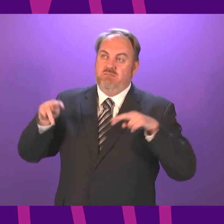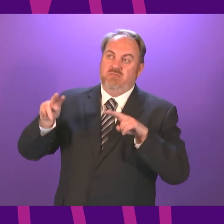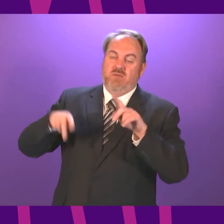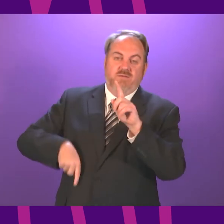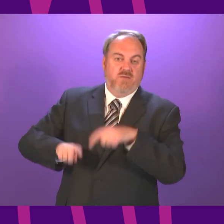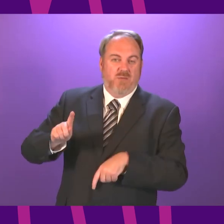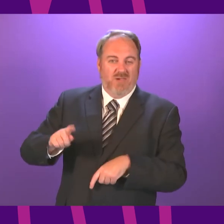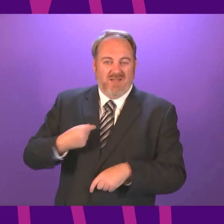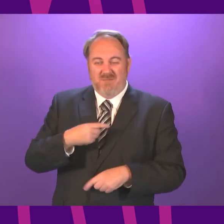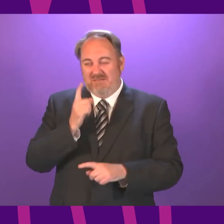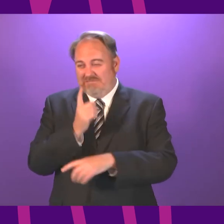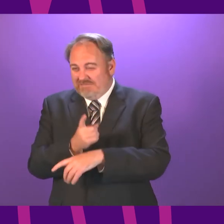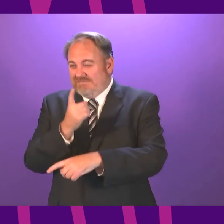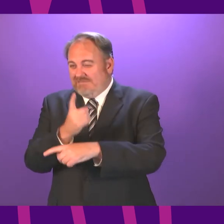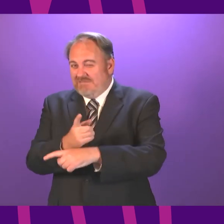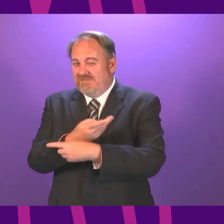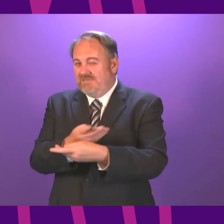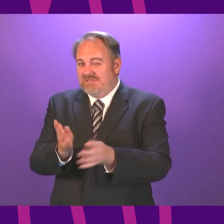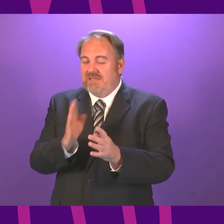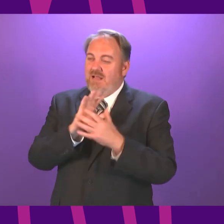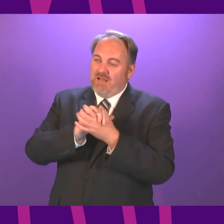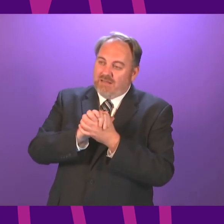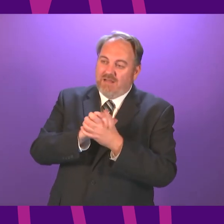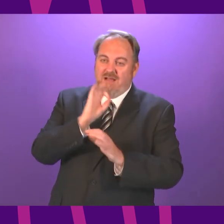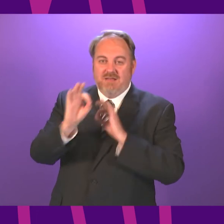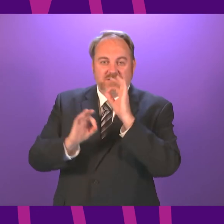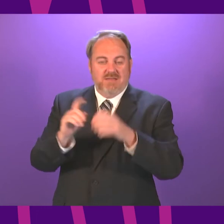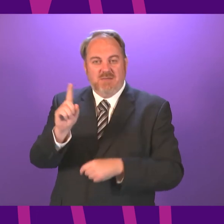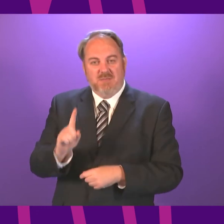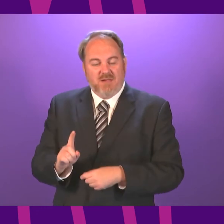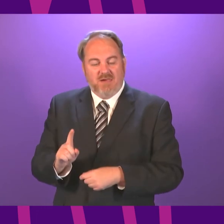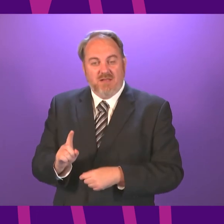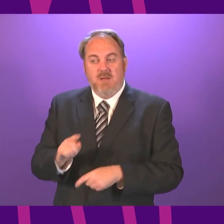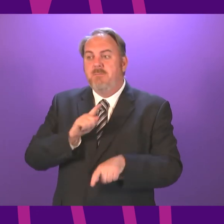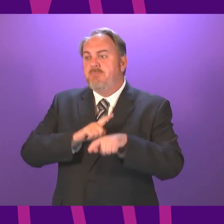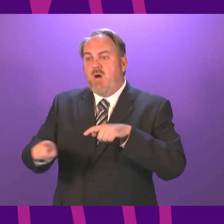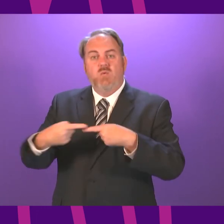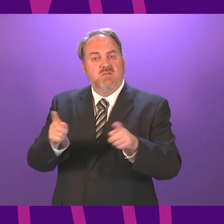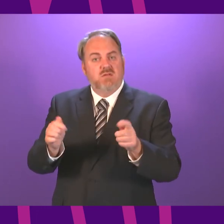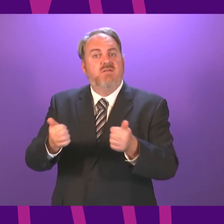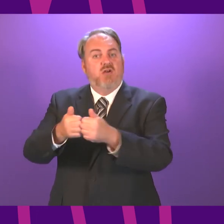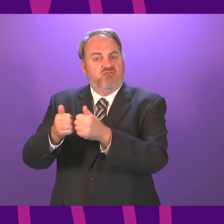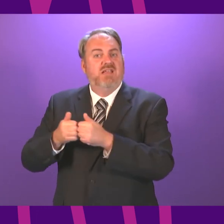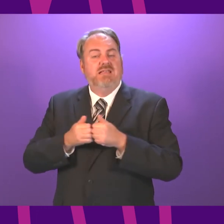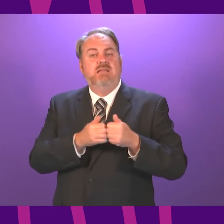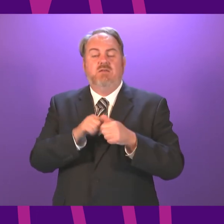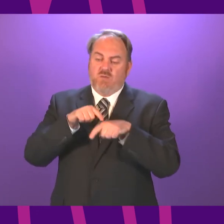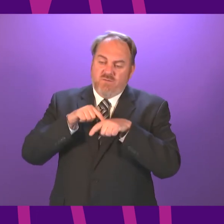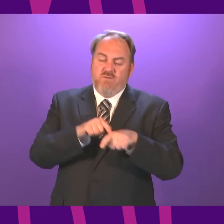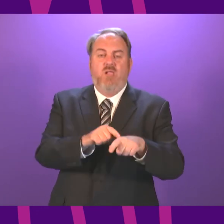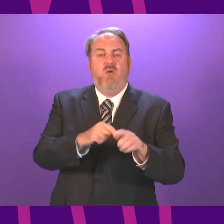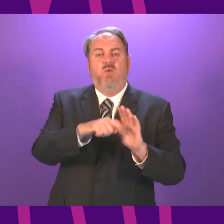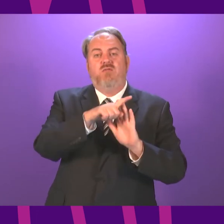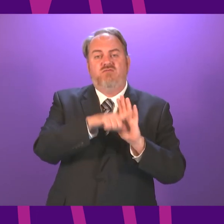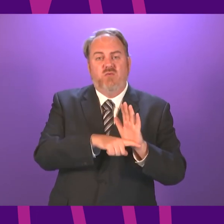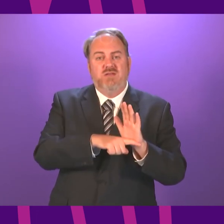15 months trying to persuade people, and the vast majority of people have complied with that, to stick to rules that are